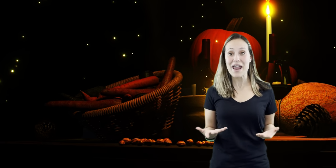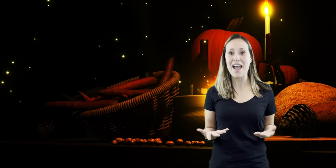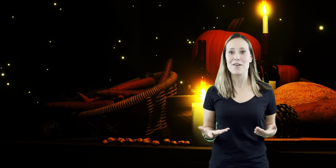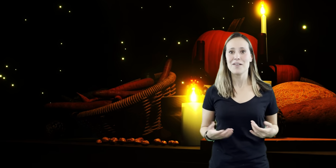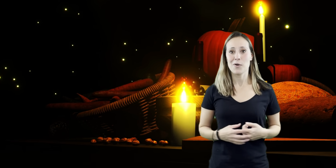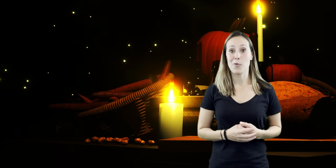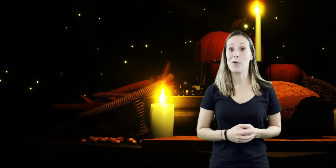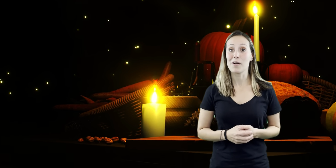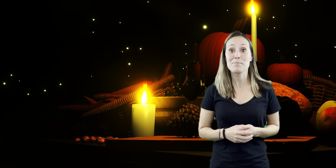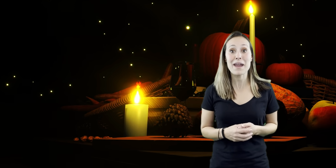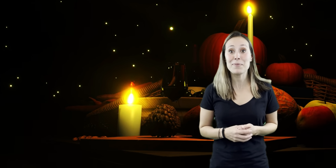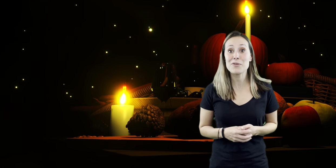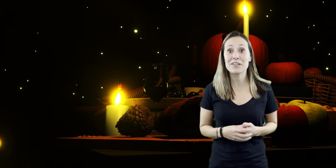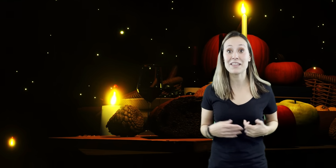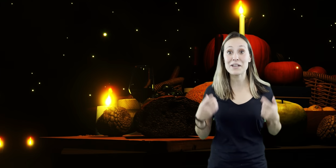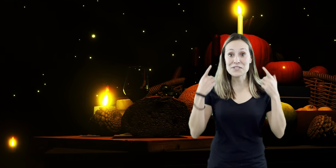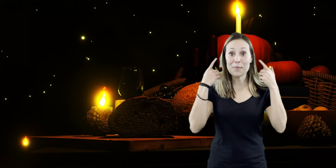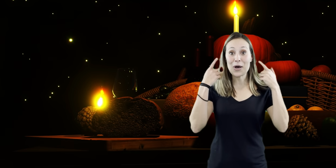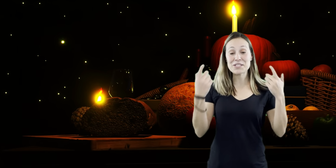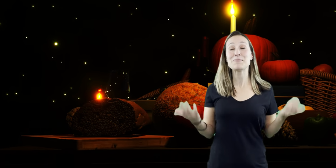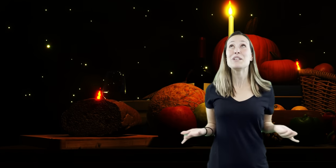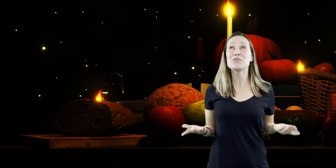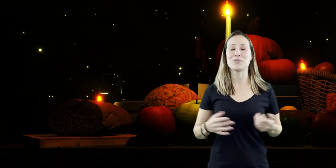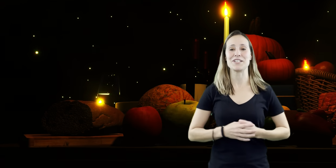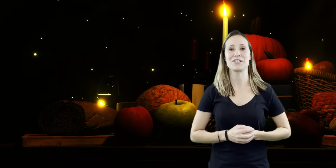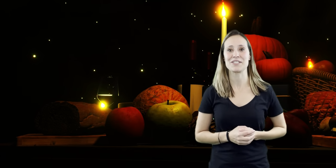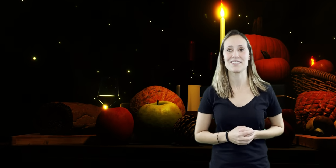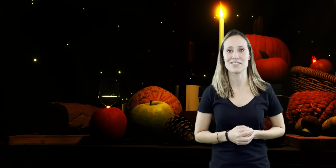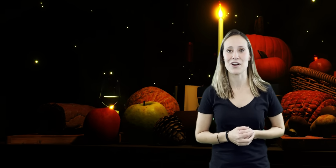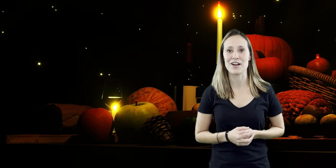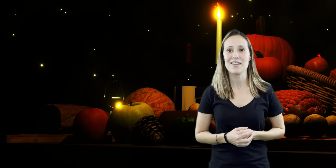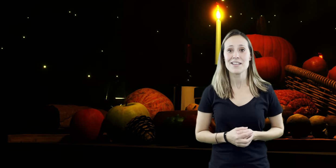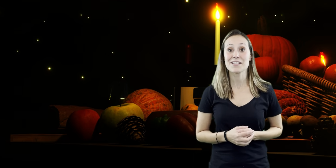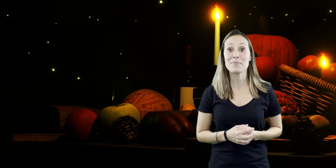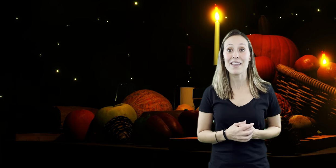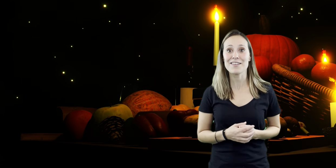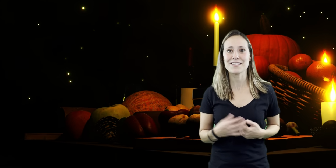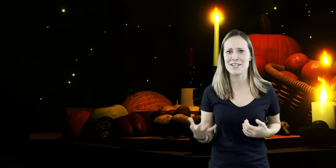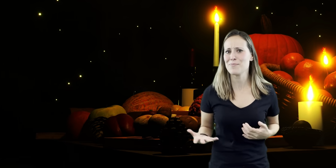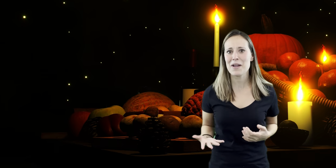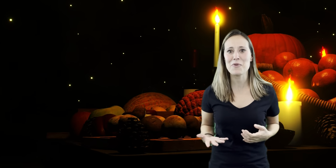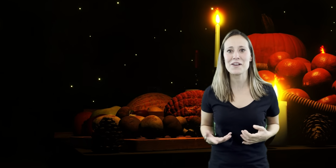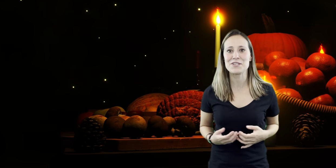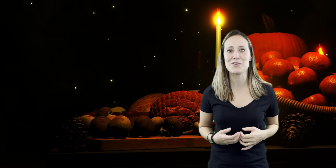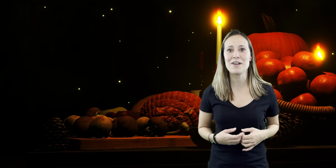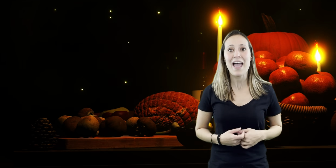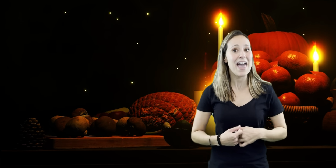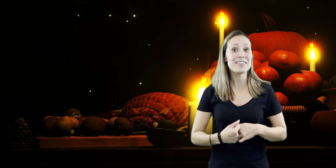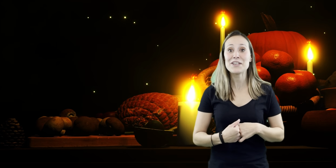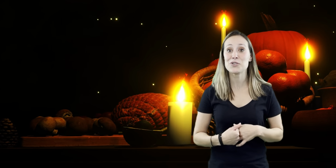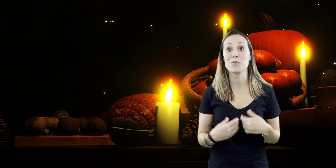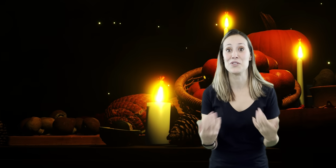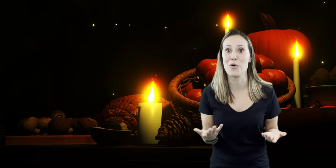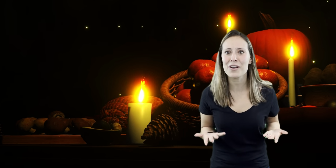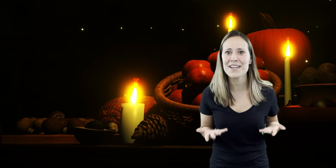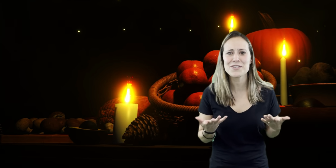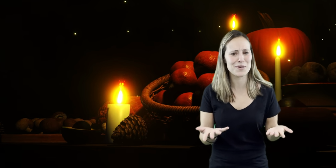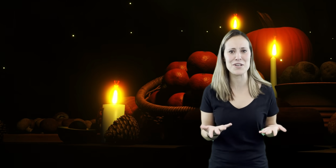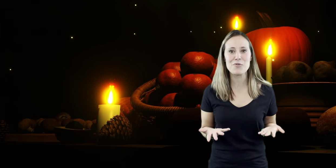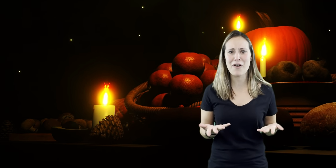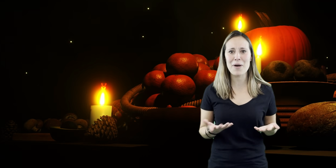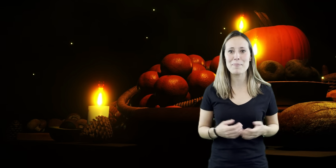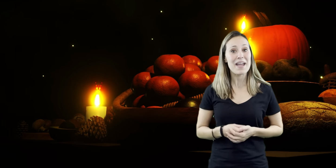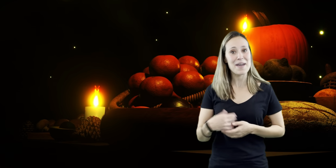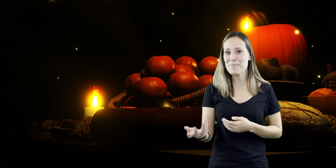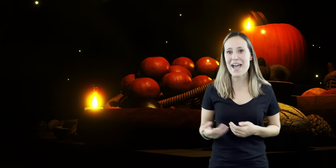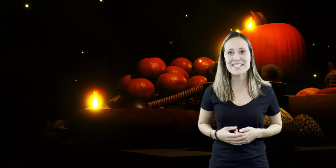continue now. Or maybe you can think of some awesome new traditions to start. Something else that you might want to do and then do with your kids